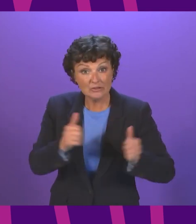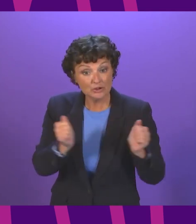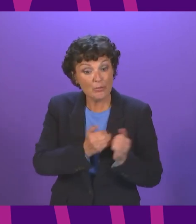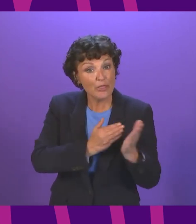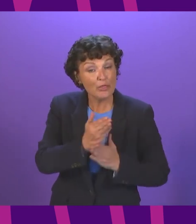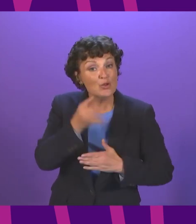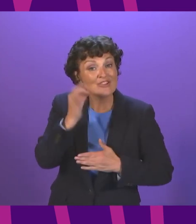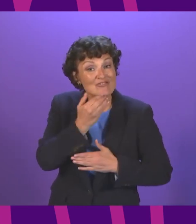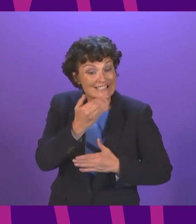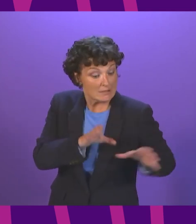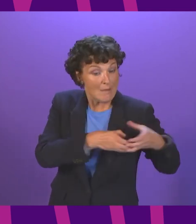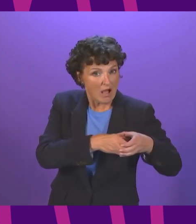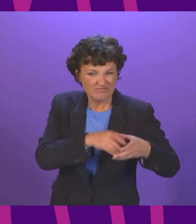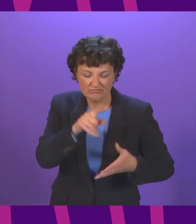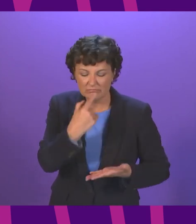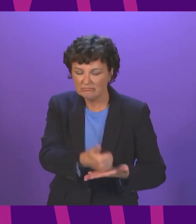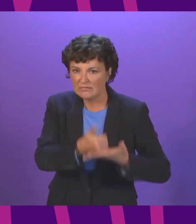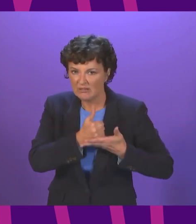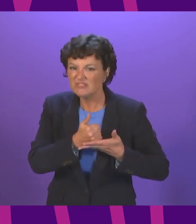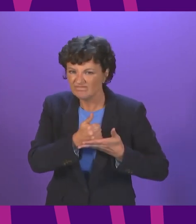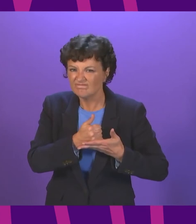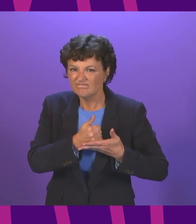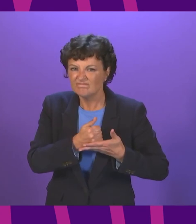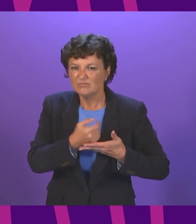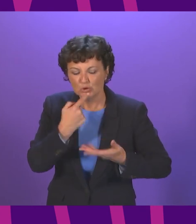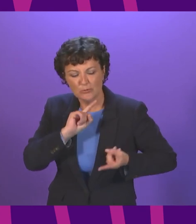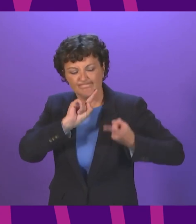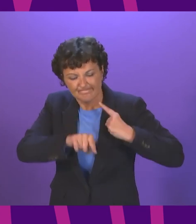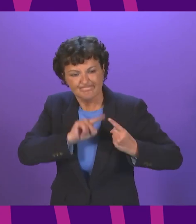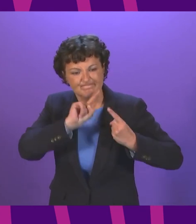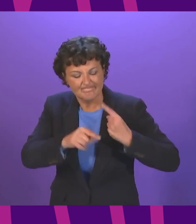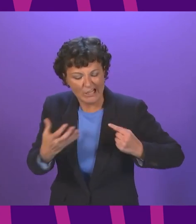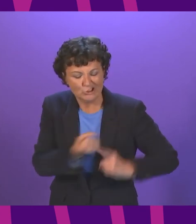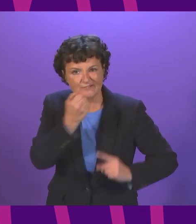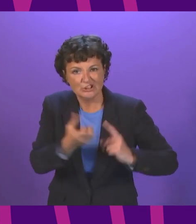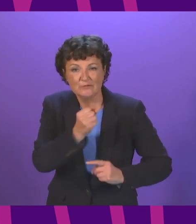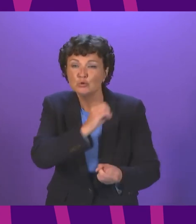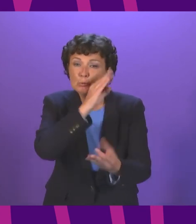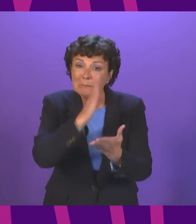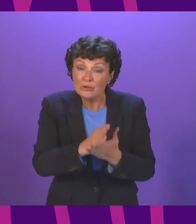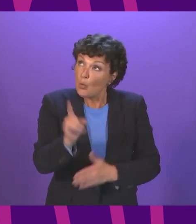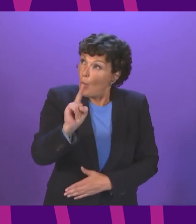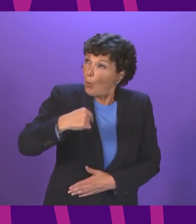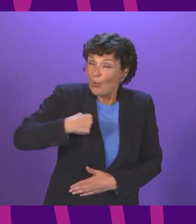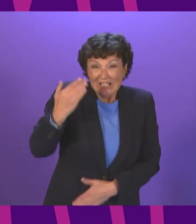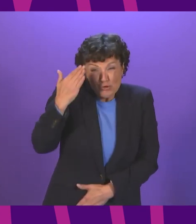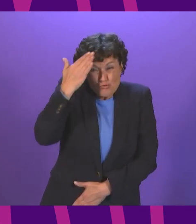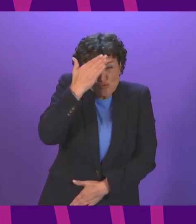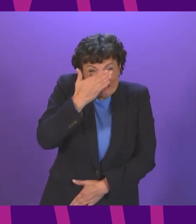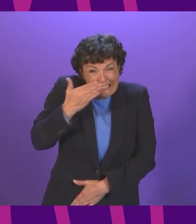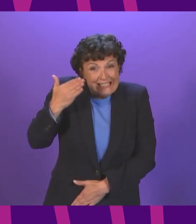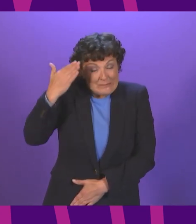Green Party will help us significantly to advance on these questions and to ensure that the aspirations that are